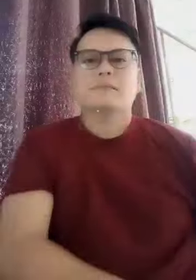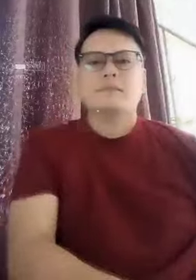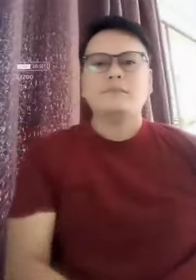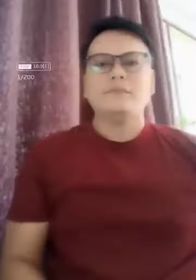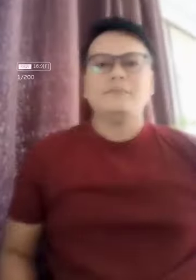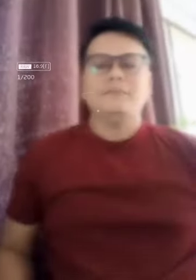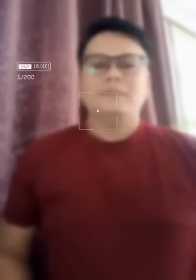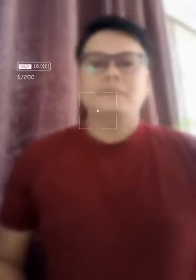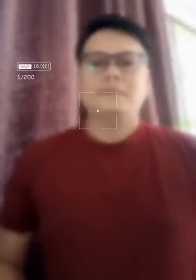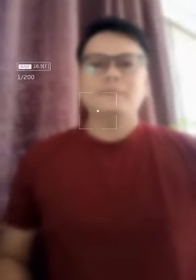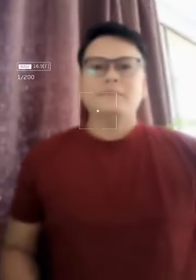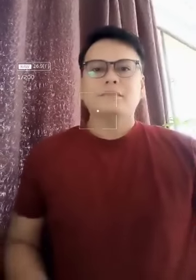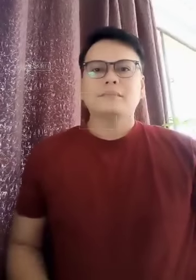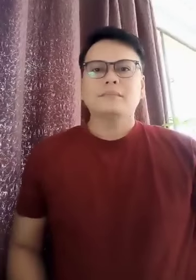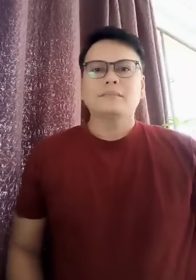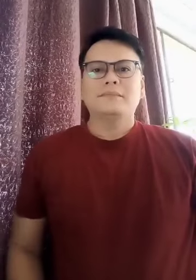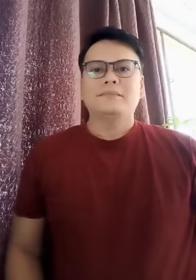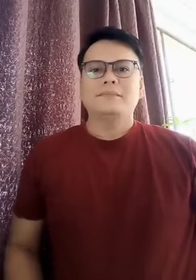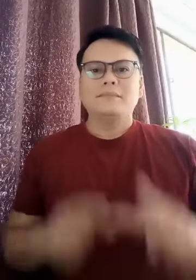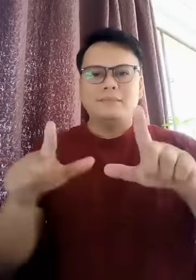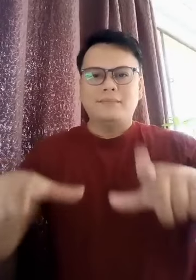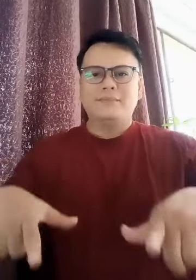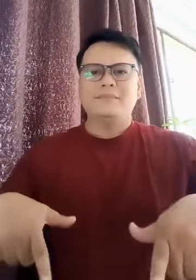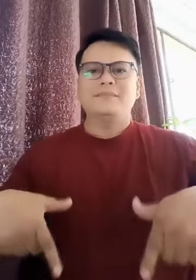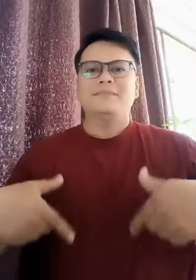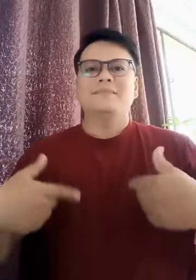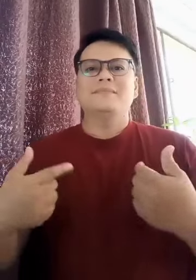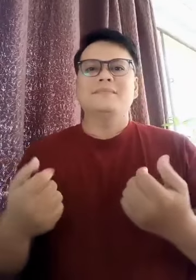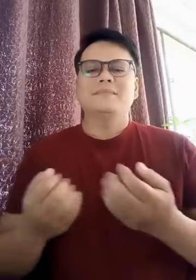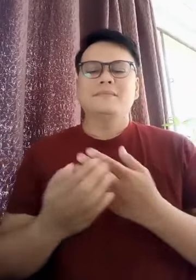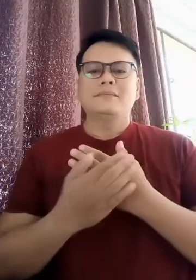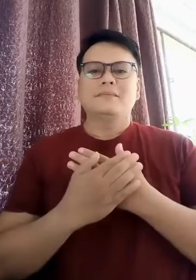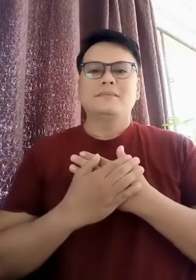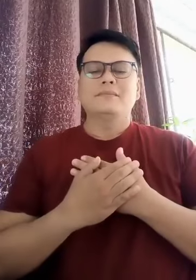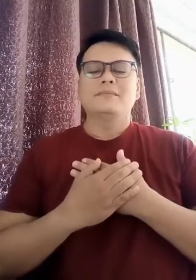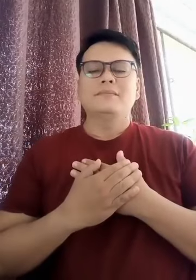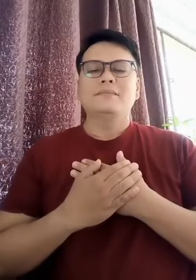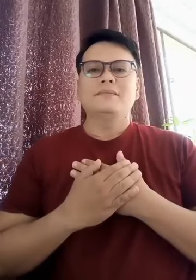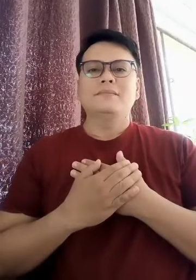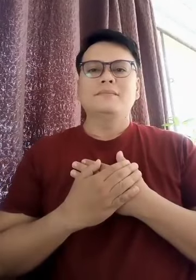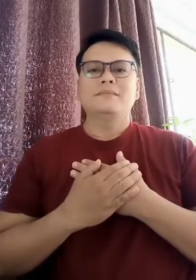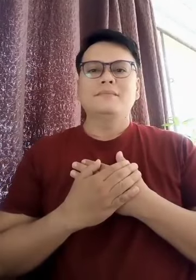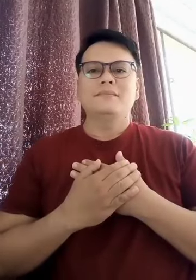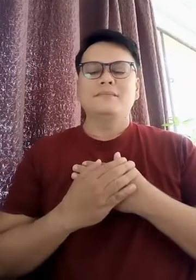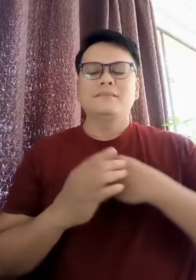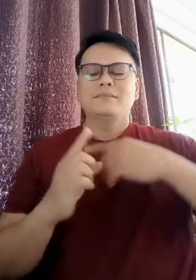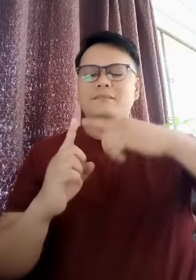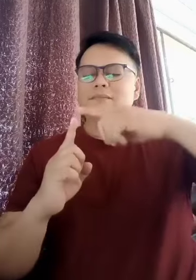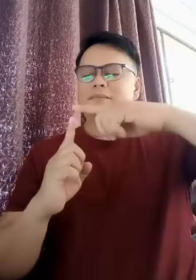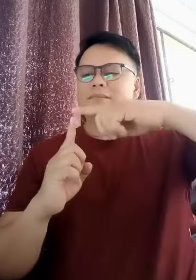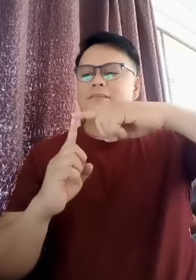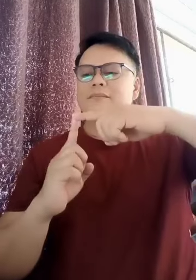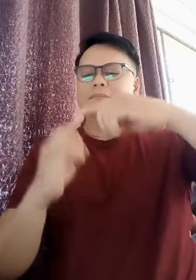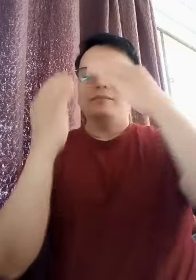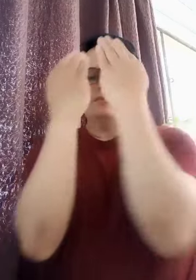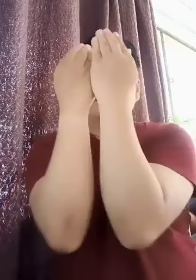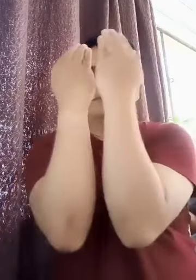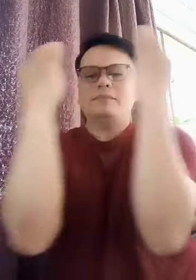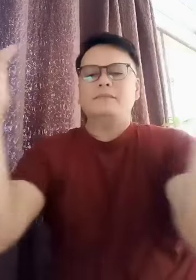I can live, I can love, I can reach the